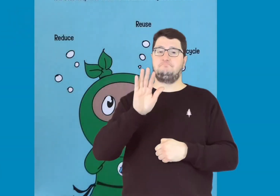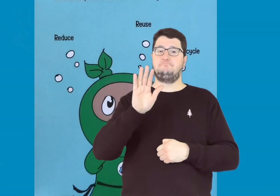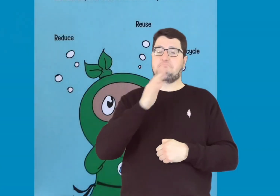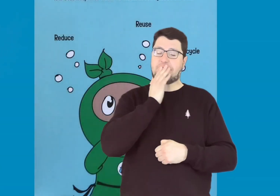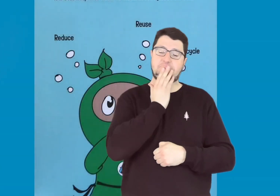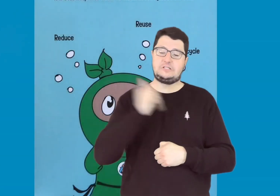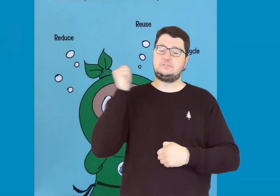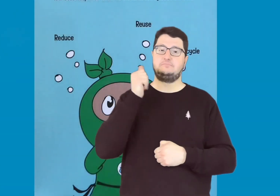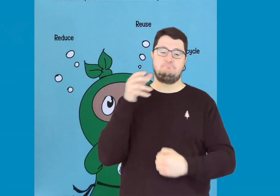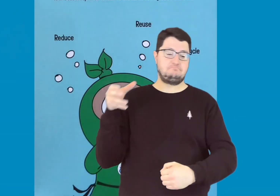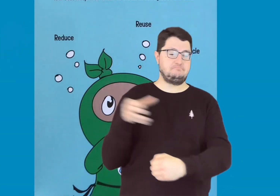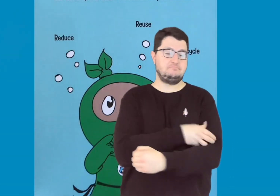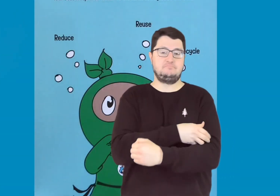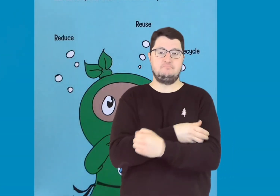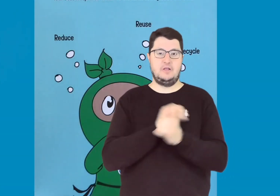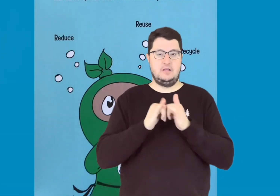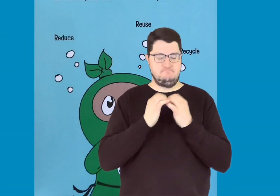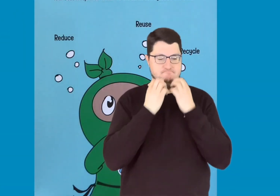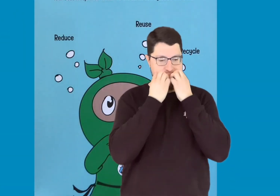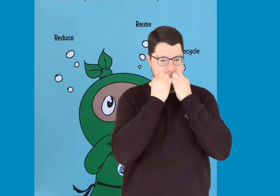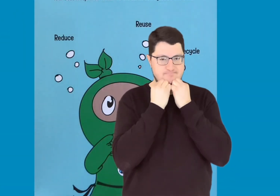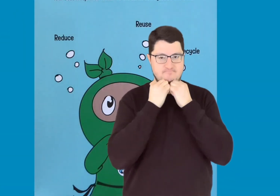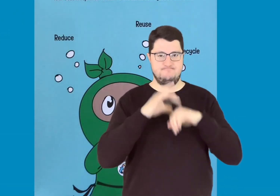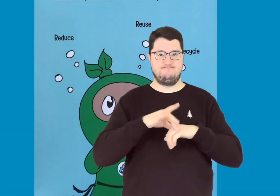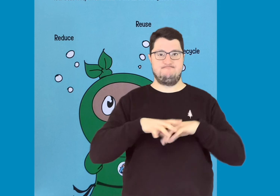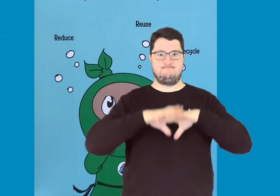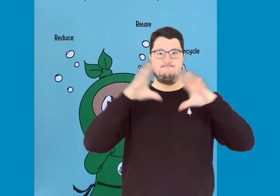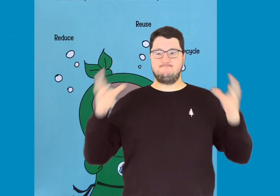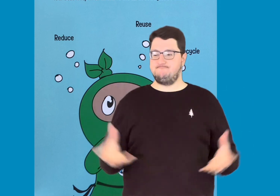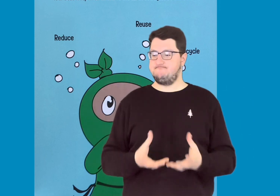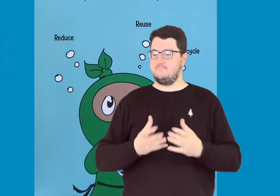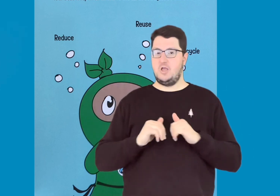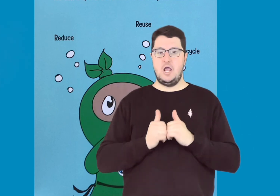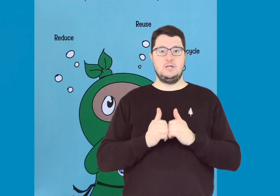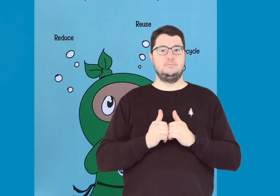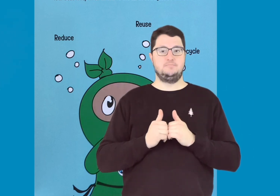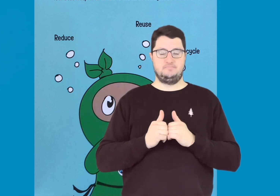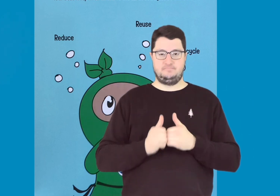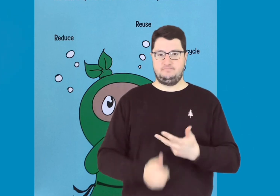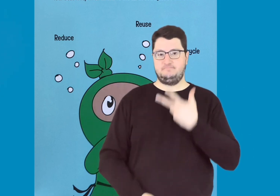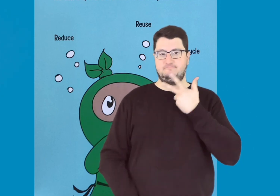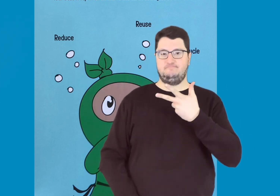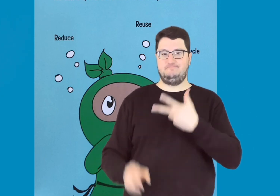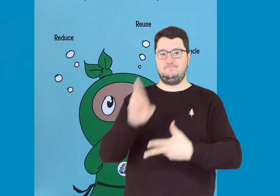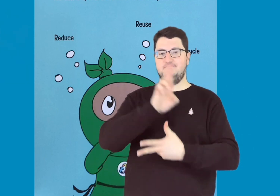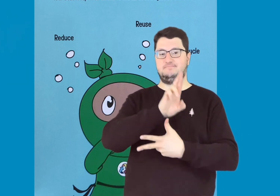Your best weapon to conserve the Earth could just be the three R's.